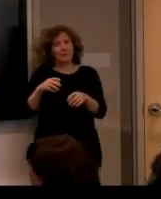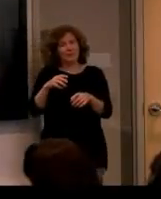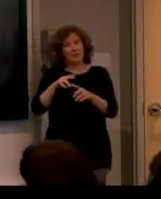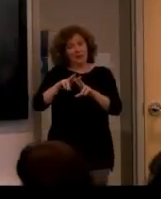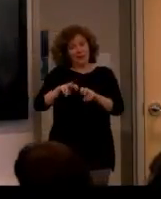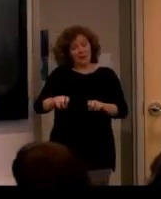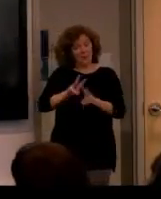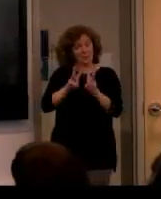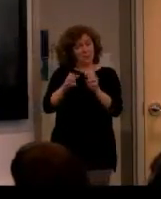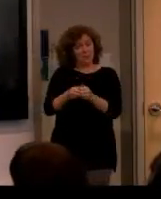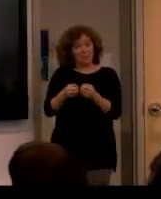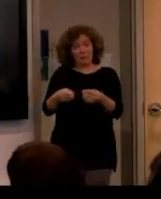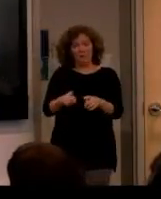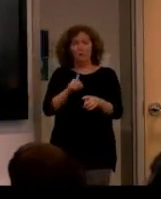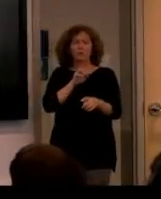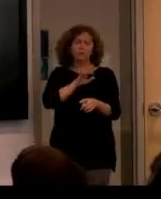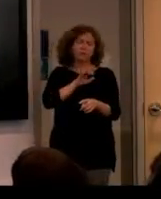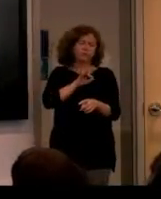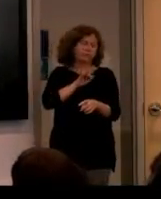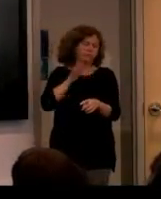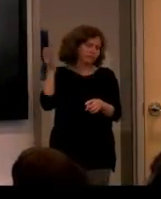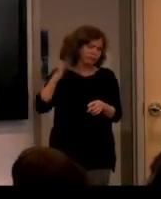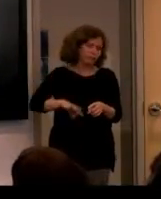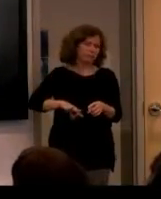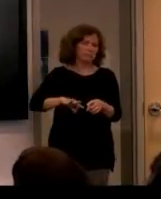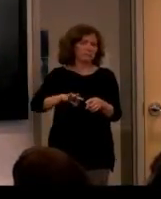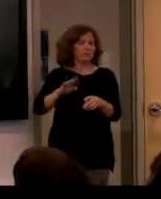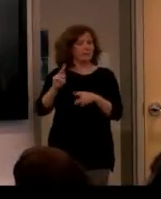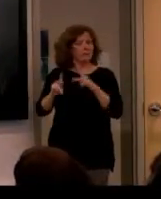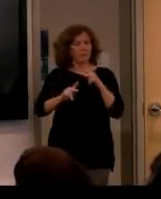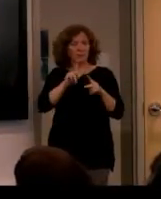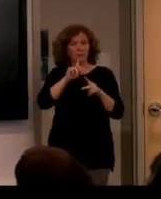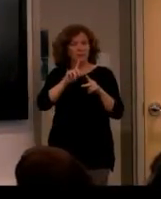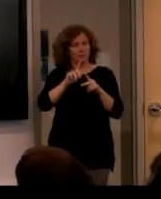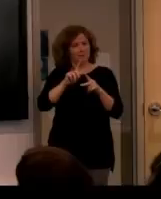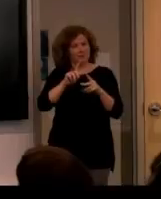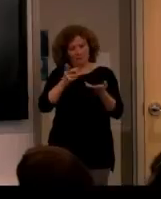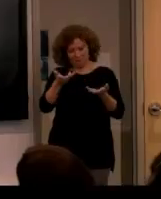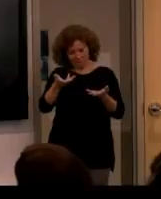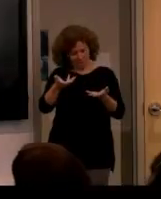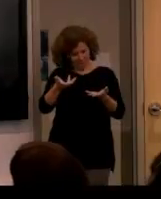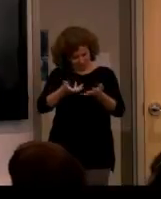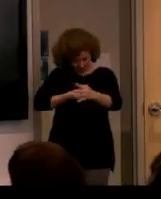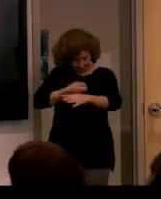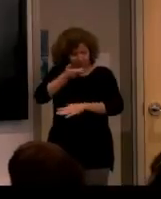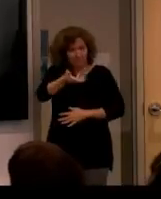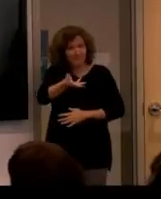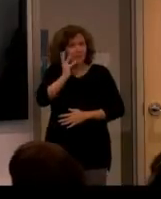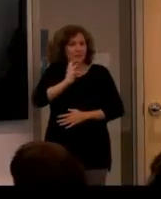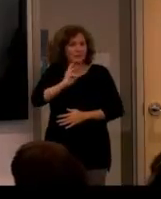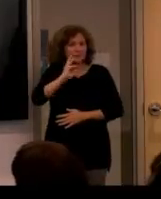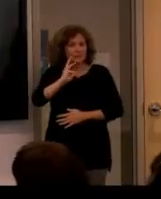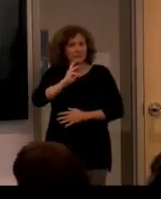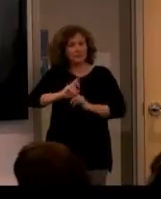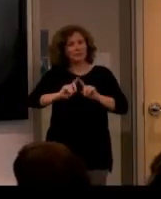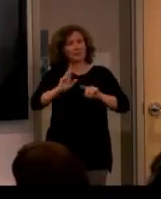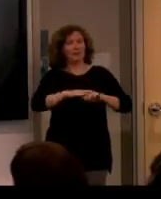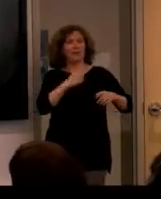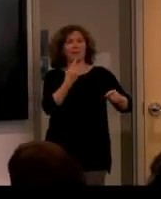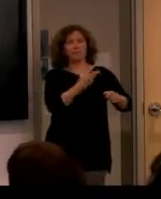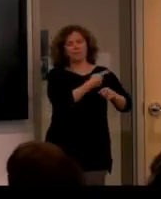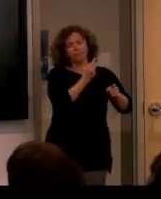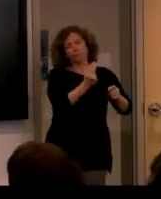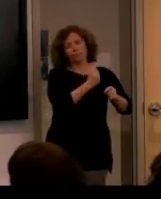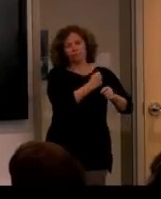workshops I felt were really rich because people were just speaking from their lived experience and doing something different from that. So